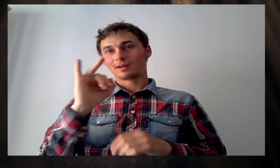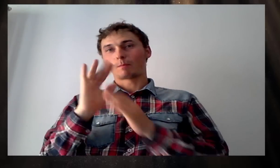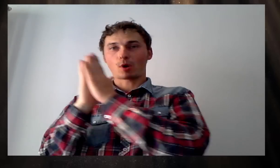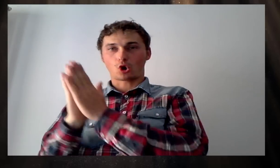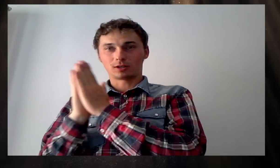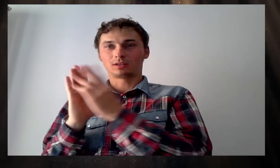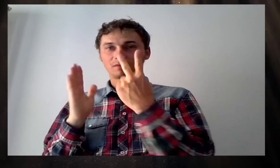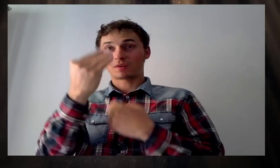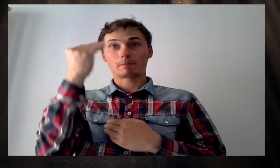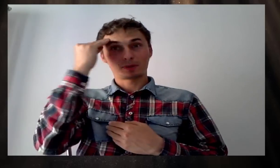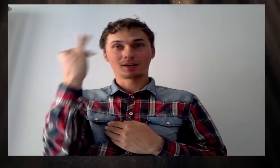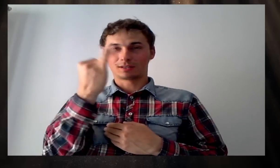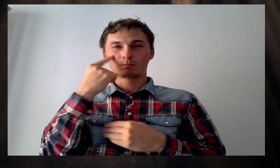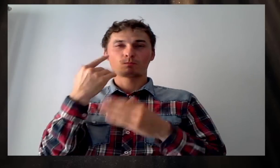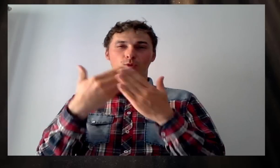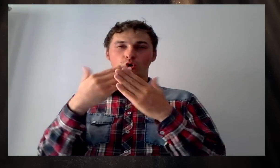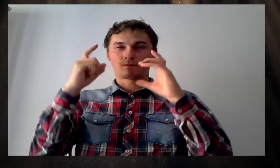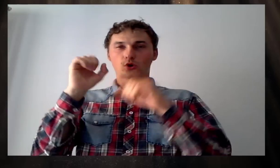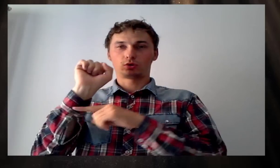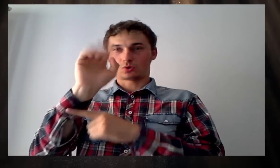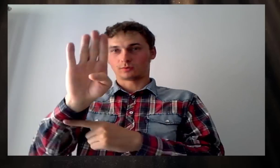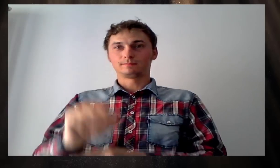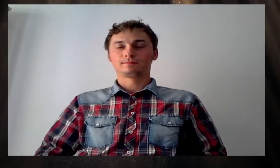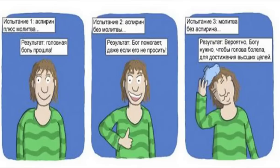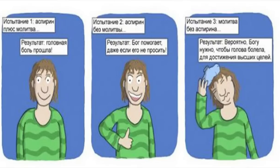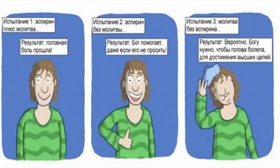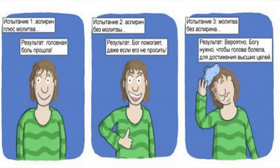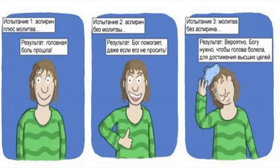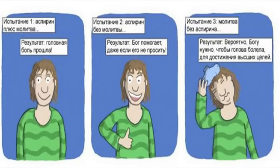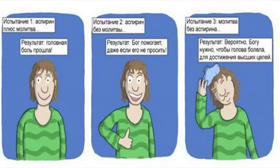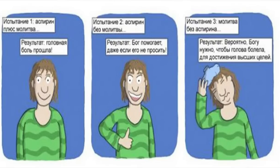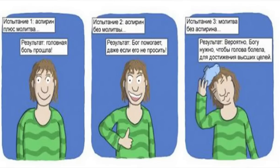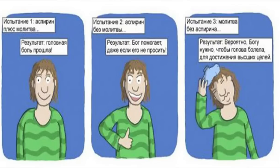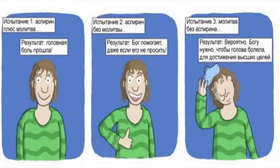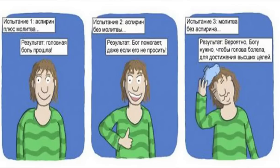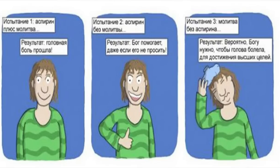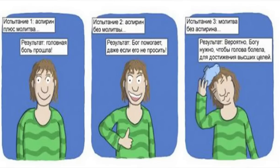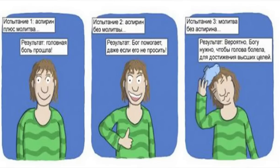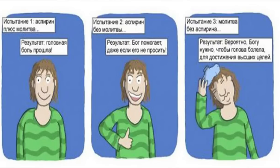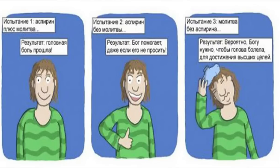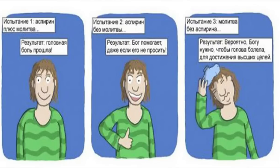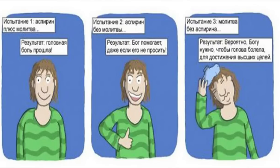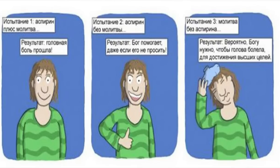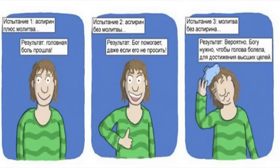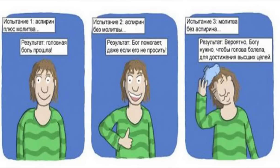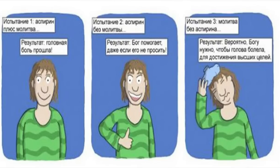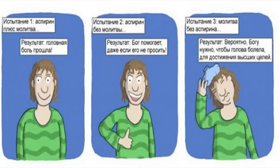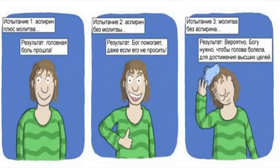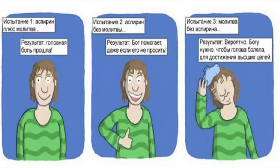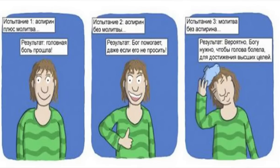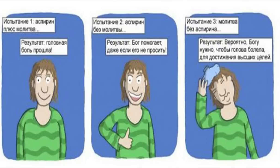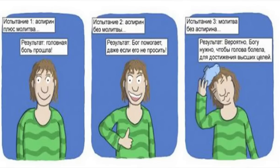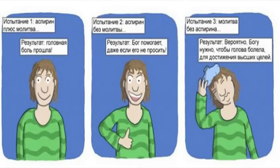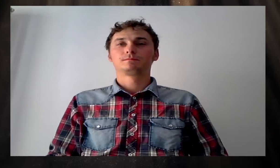Britonica so I don't have time to do